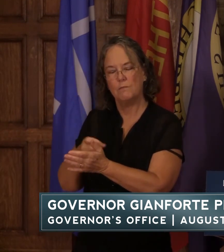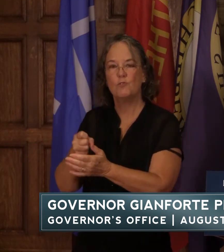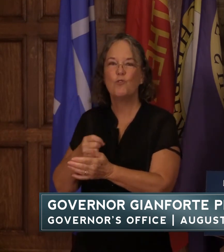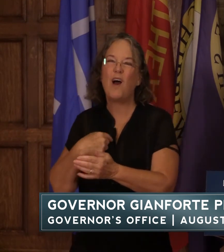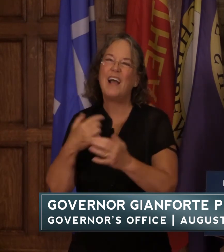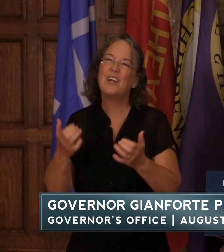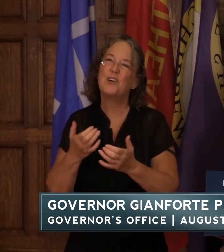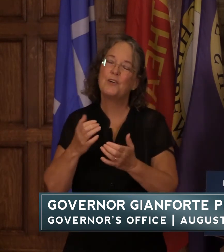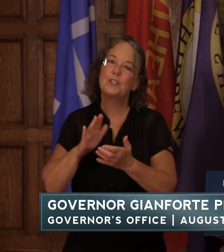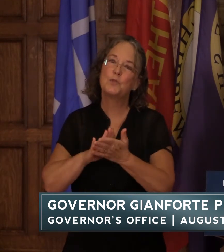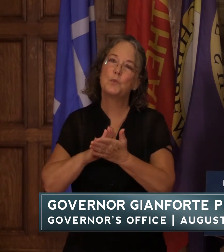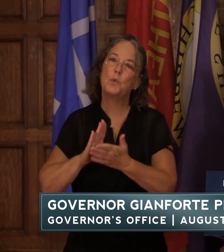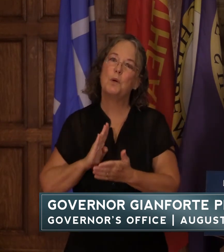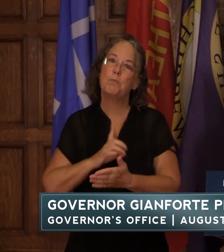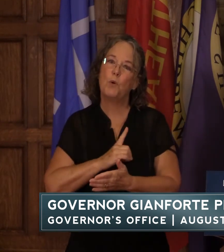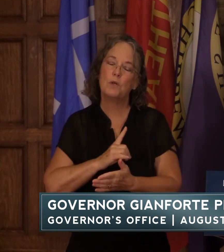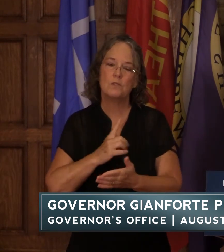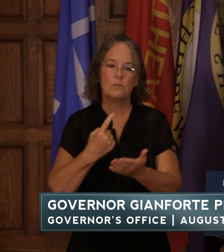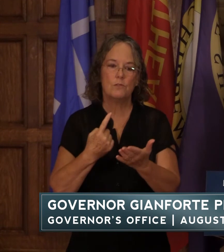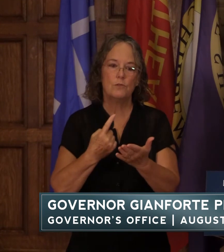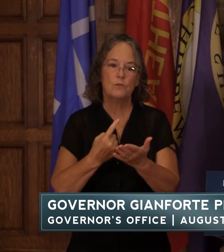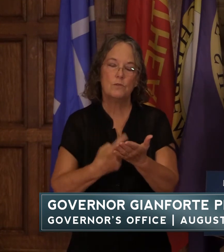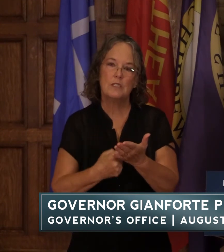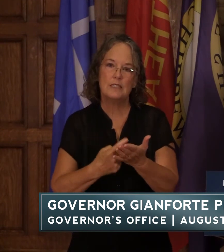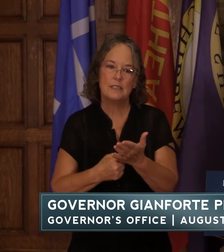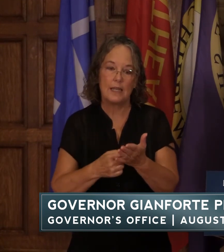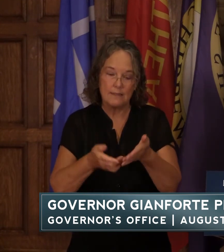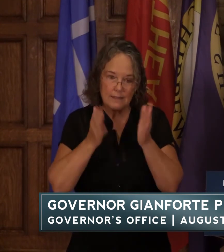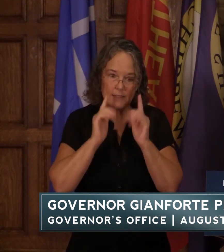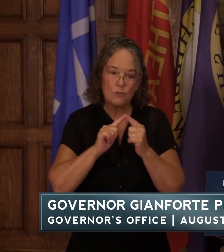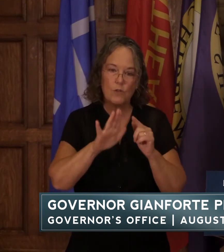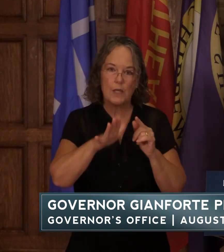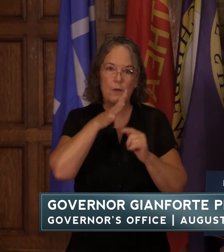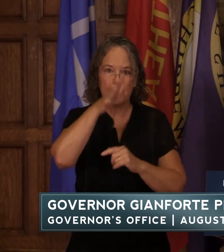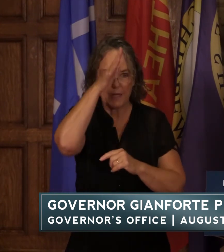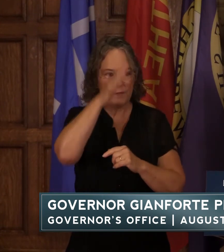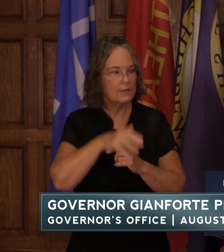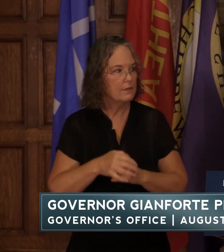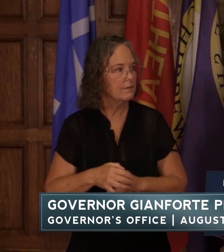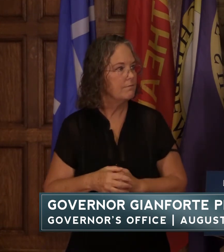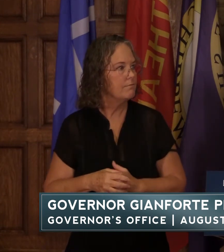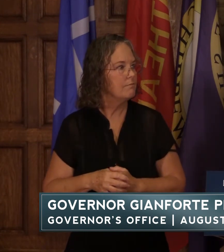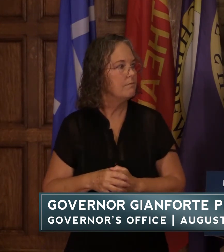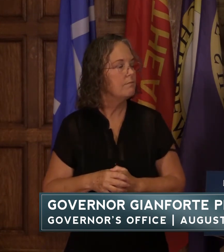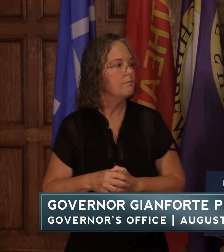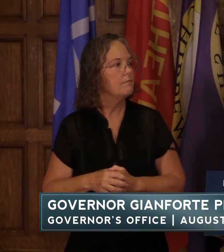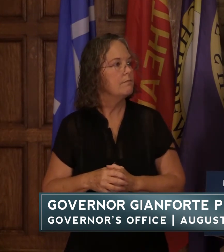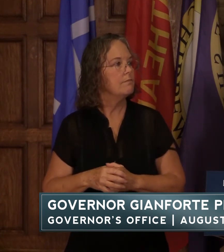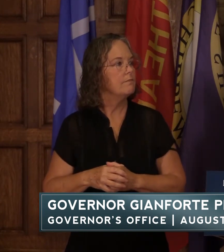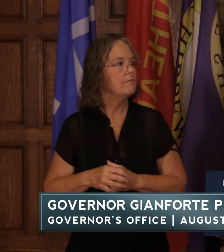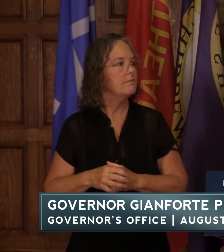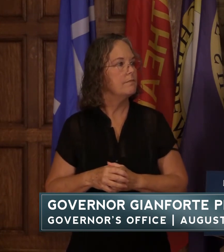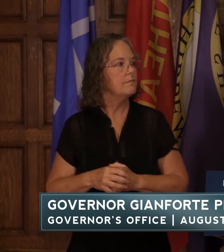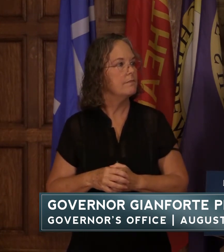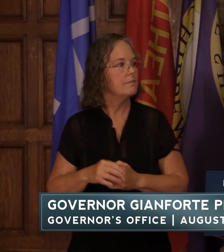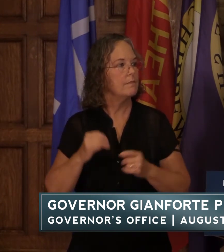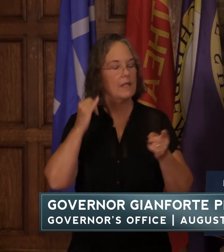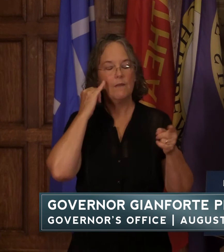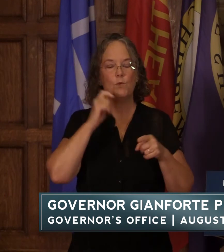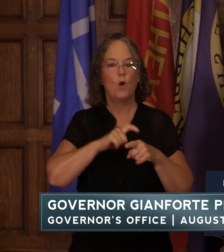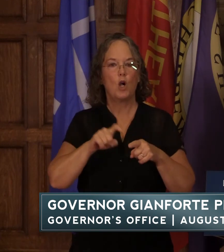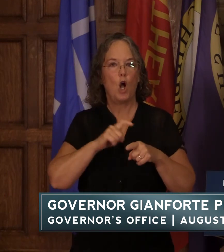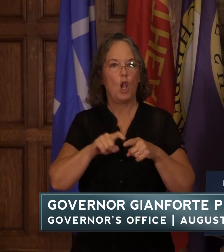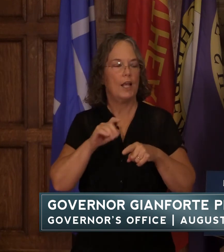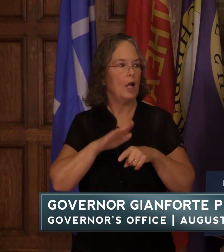and we'll have to take an online so there are currently no questions online if you are calling in online please dial star stick six